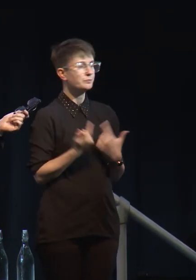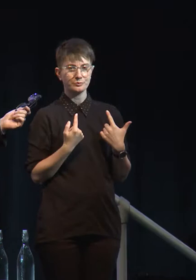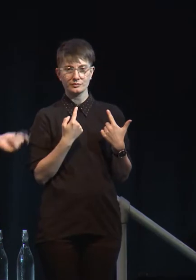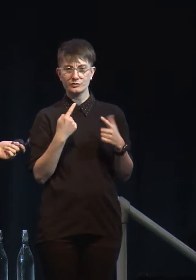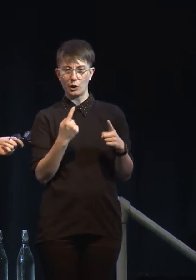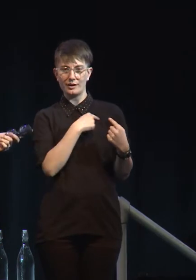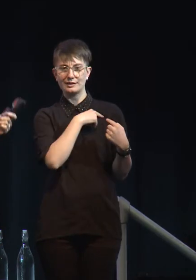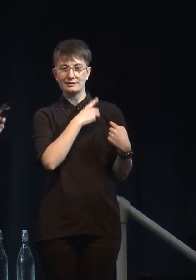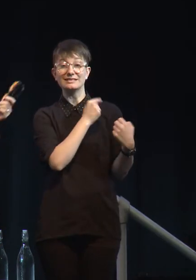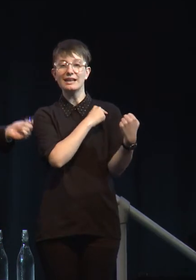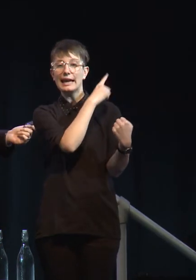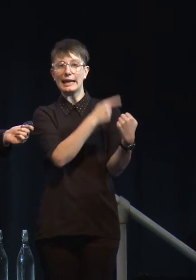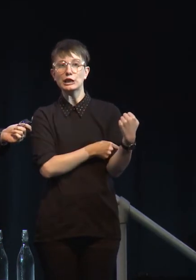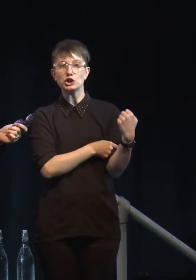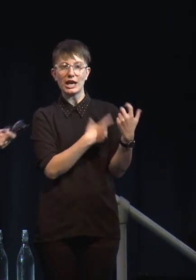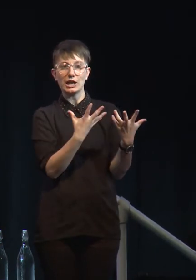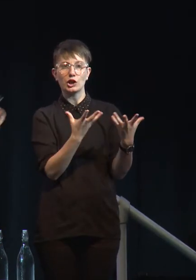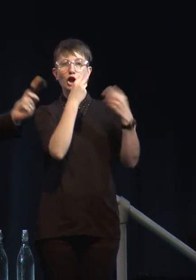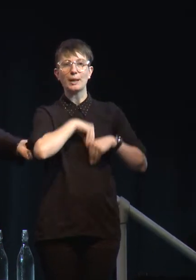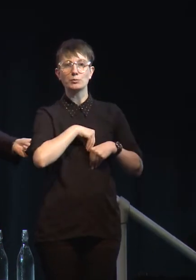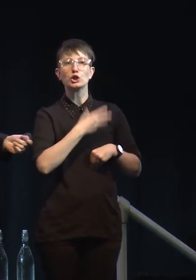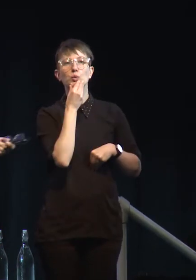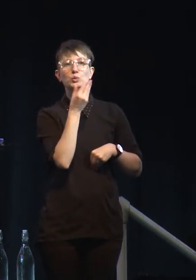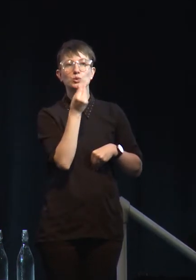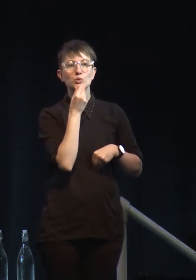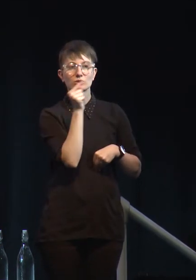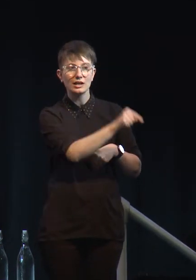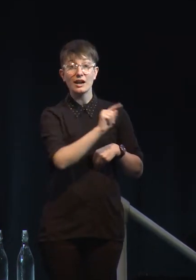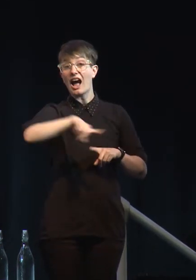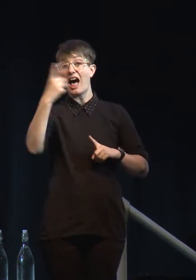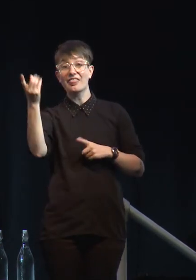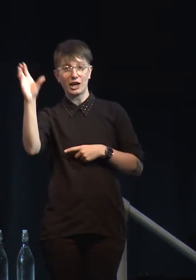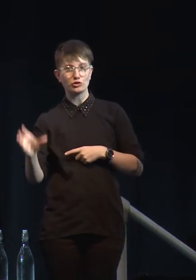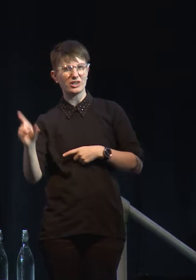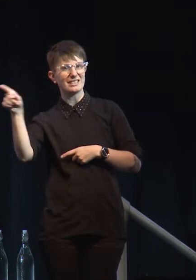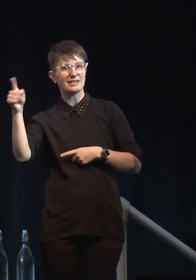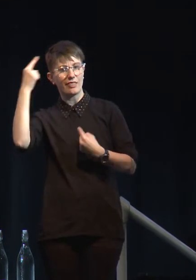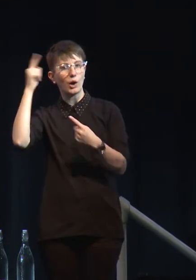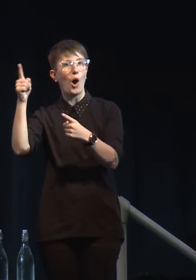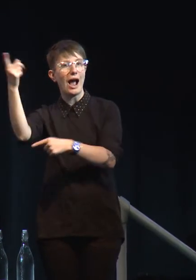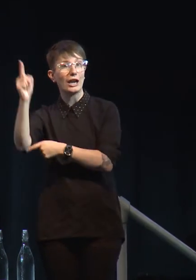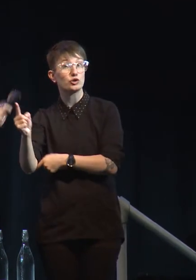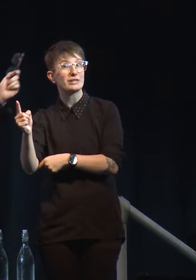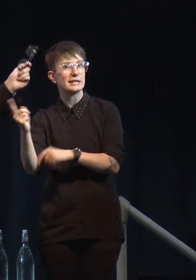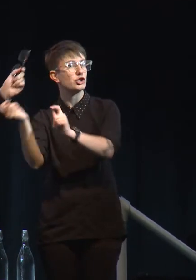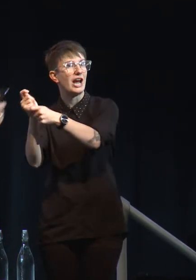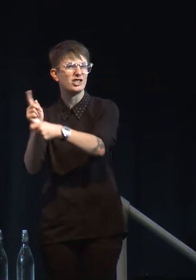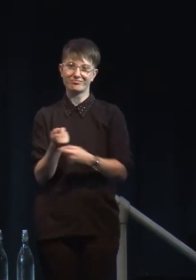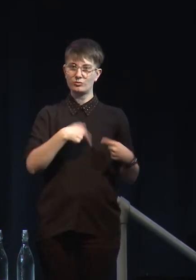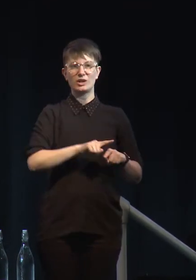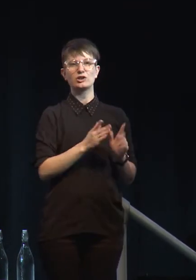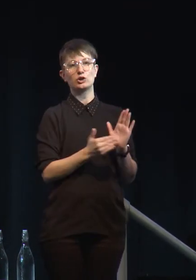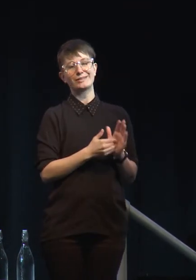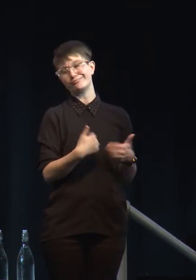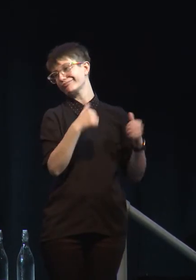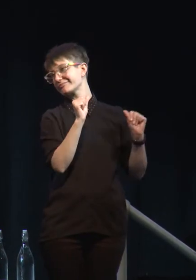That's not going to work here as well, although I think it's important. Transportation, discuss that. But we really have to look at